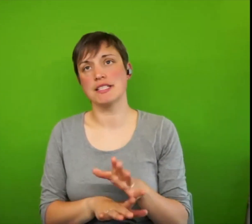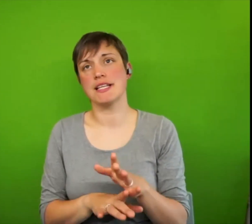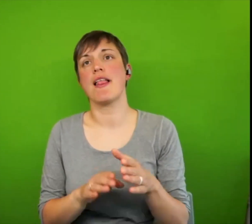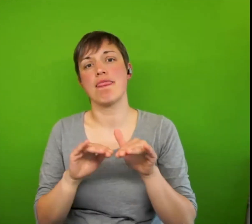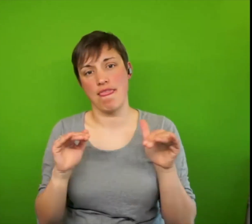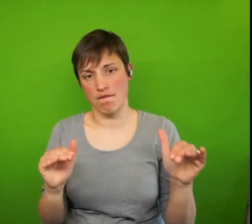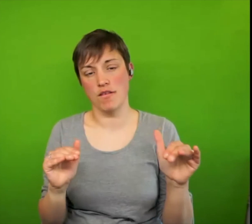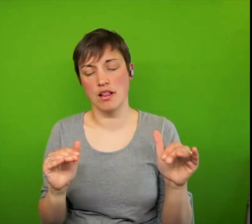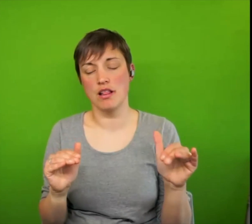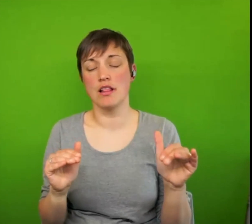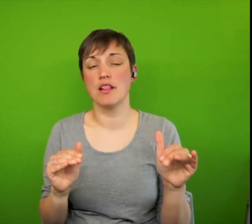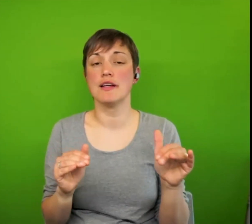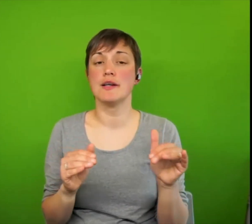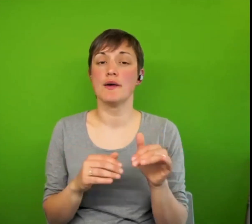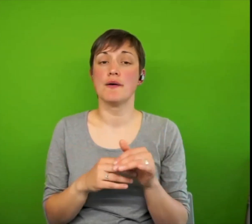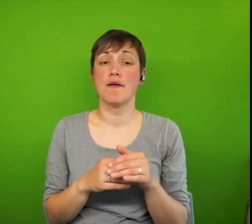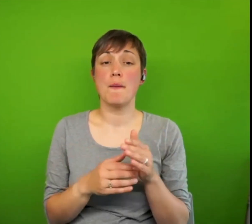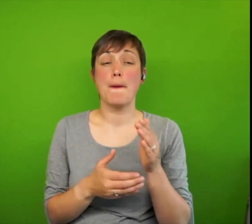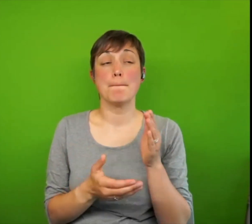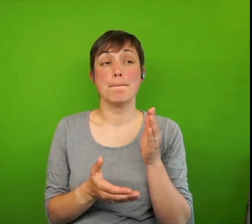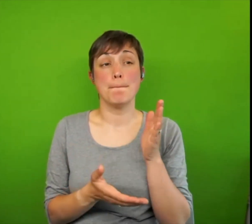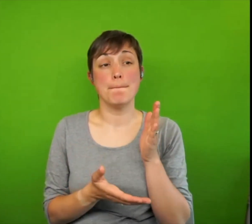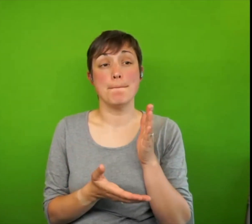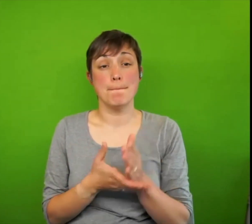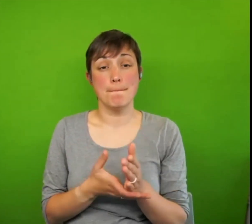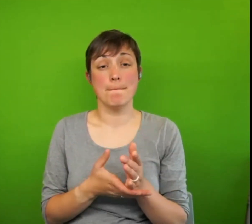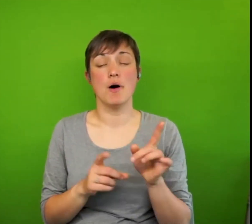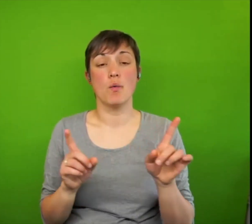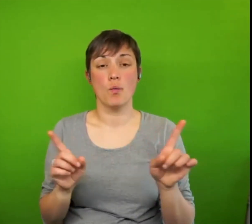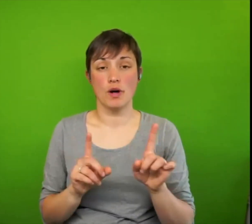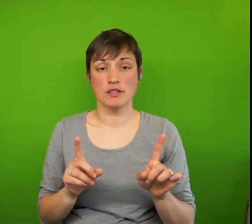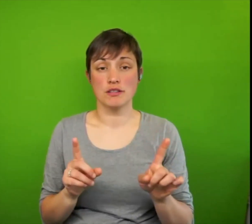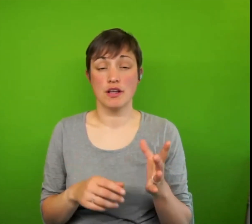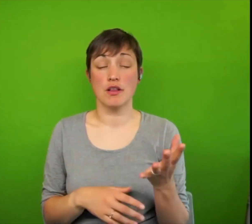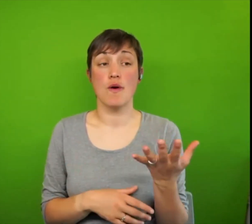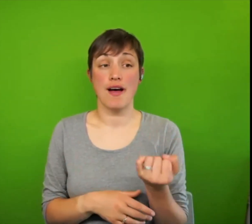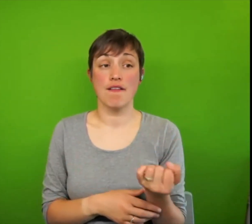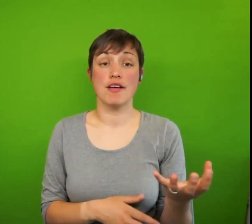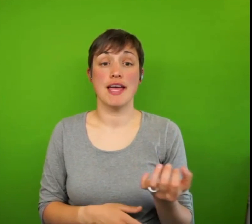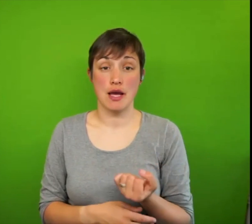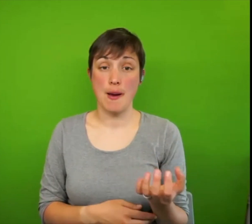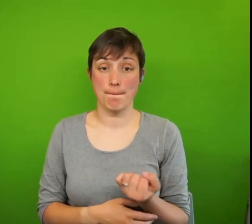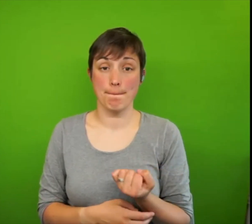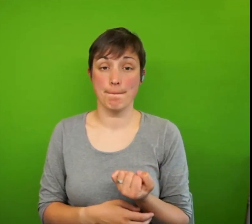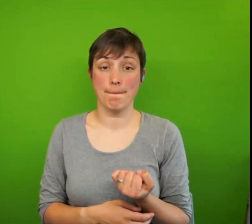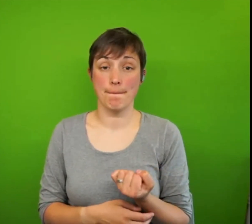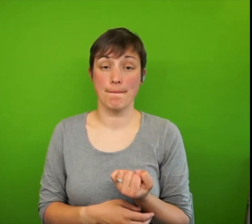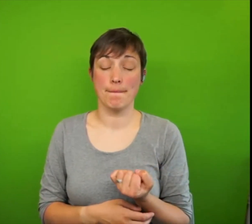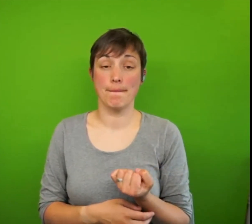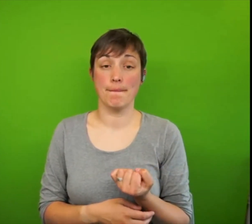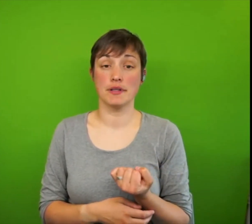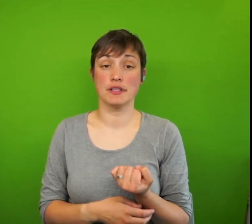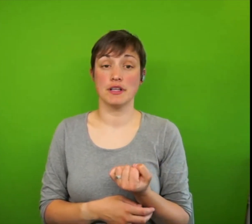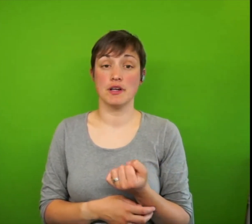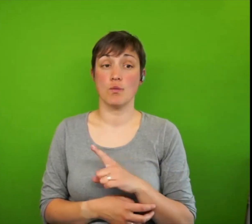but it does ensure that you have some income because it's totally unconditional. It's